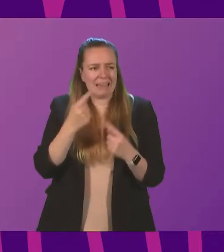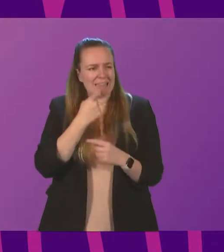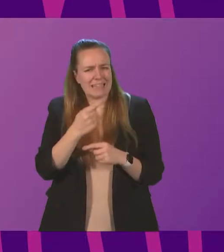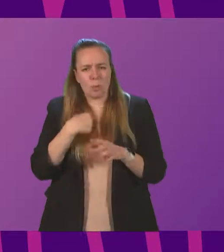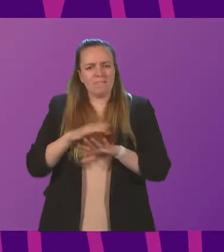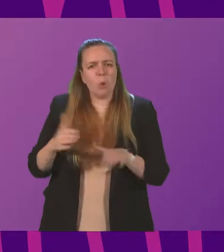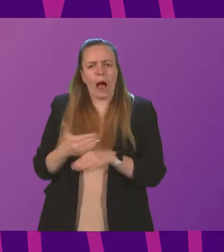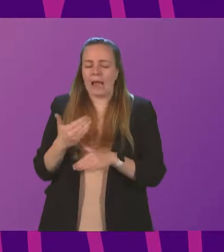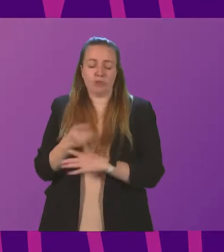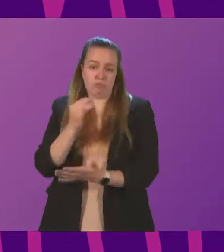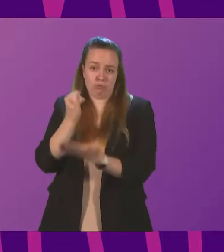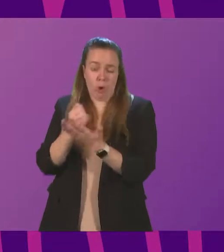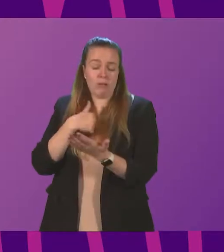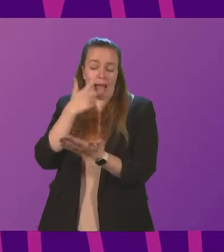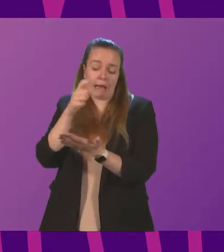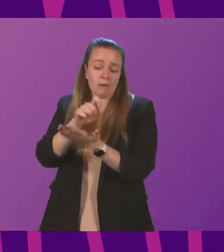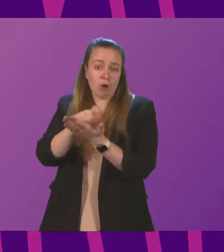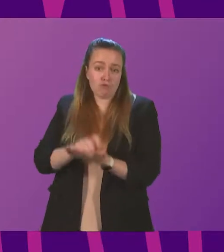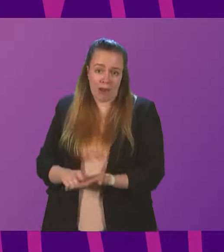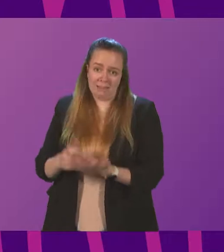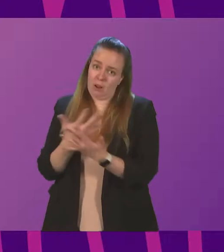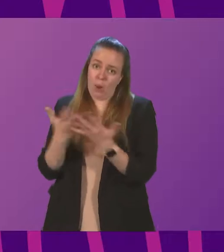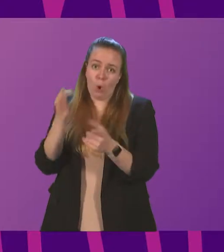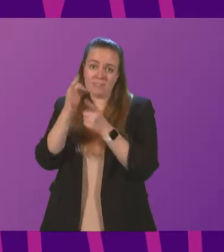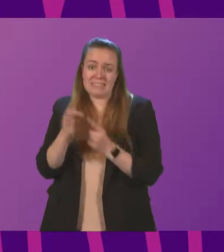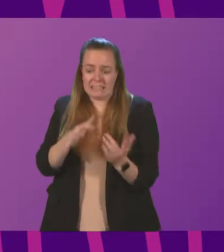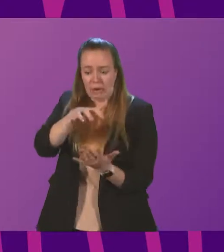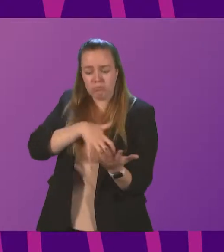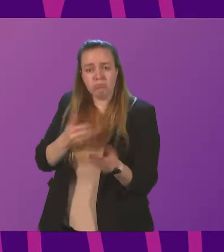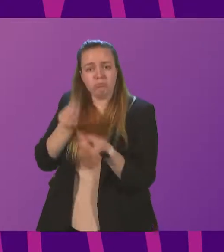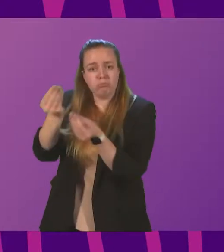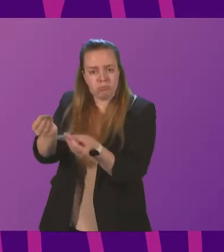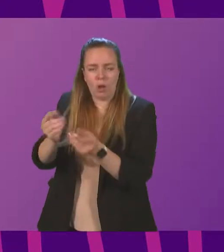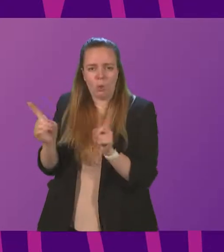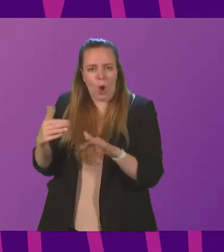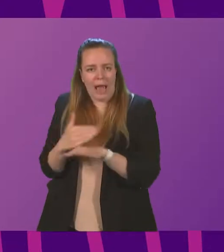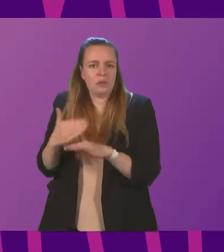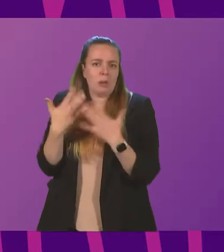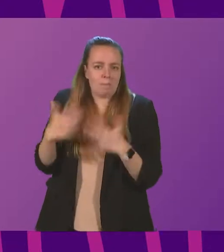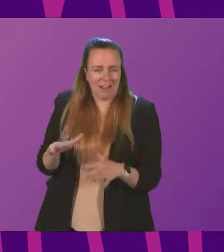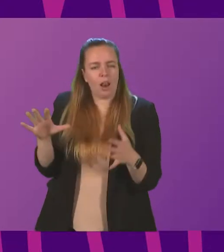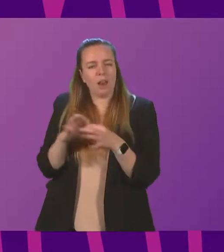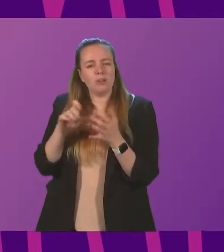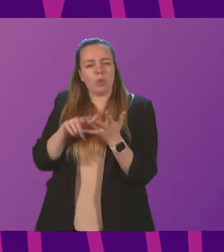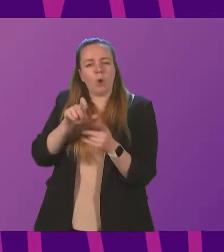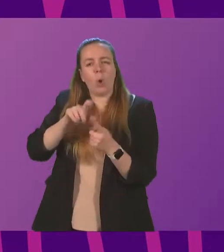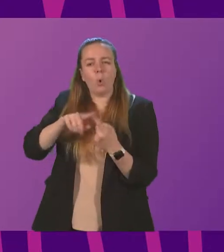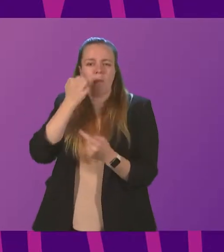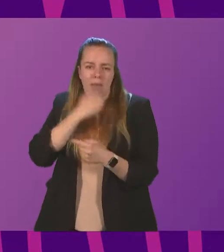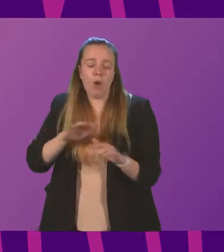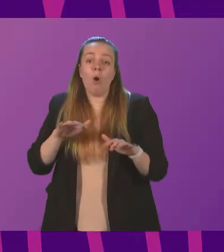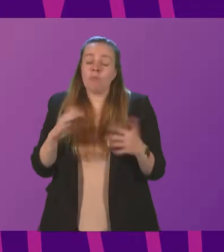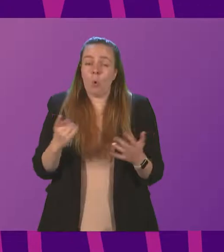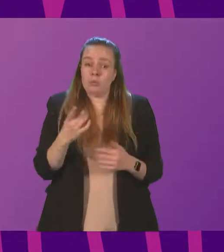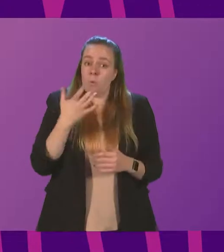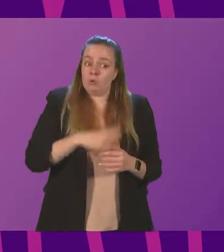I'm afraid, is incorrect. And I can write to the member in quite a lot of detail in terms of the action that we've taken. In terms of the Code Black status, of course we don't want to see NHS